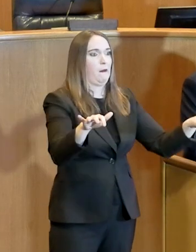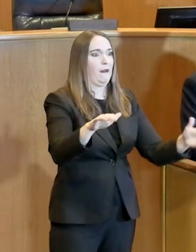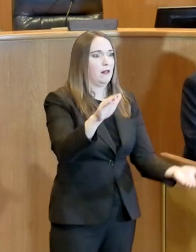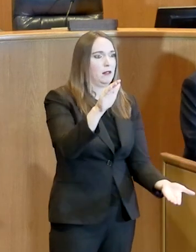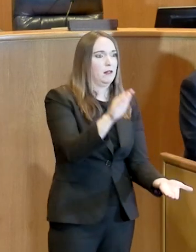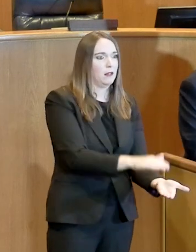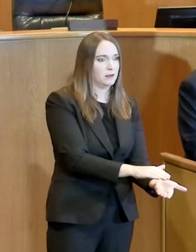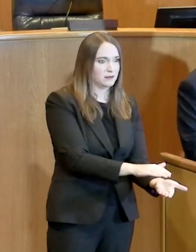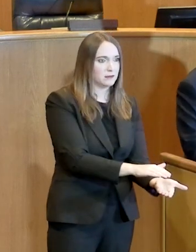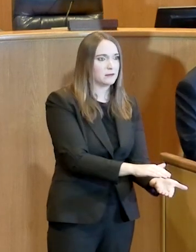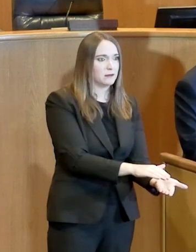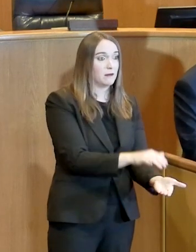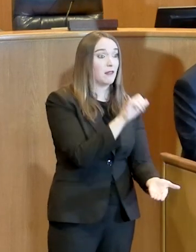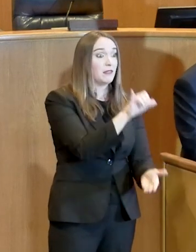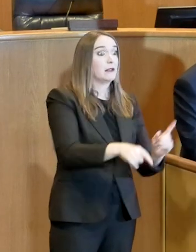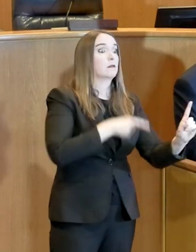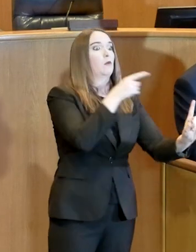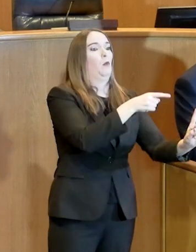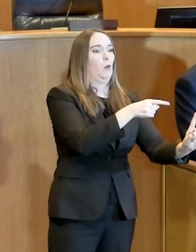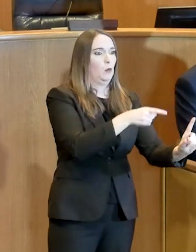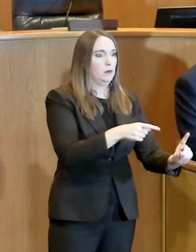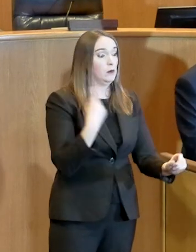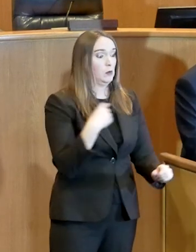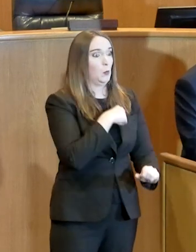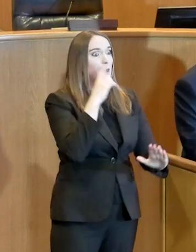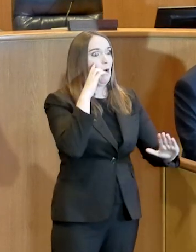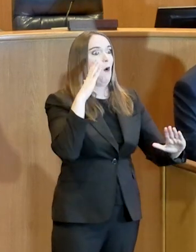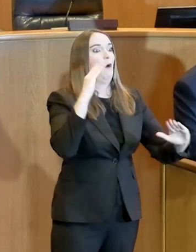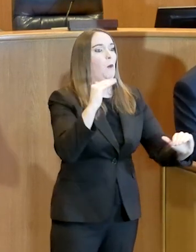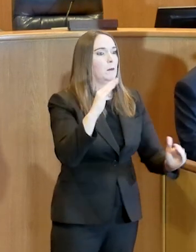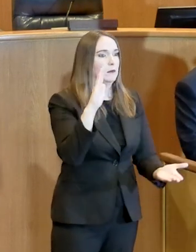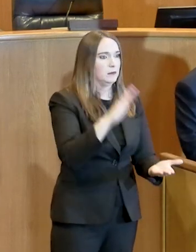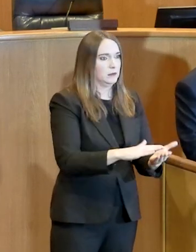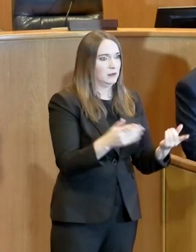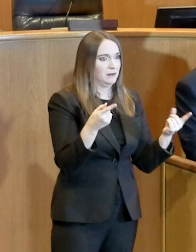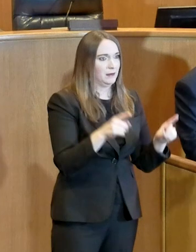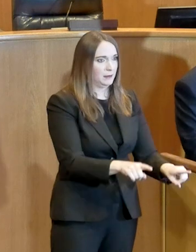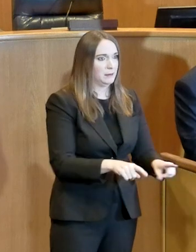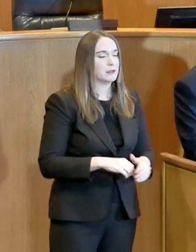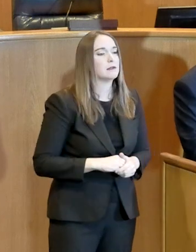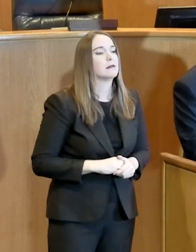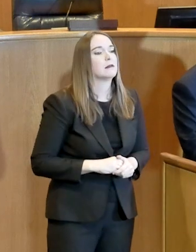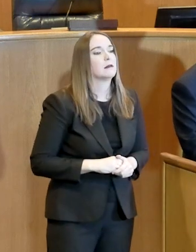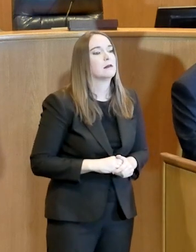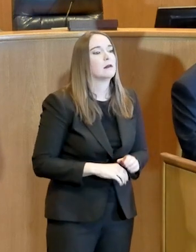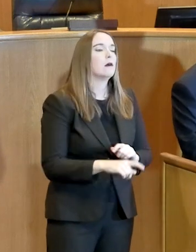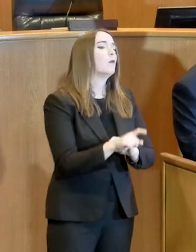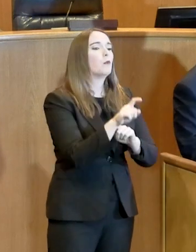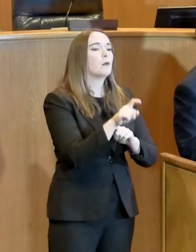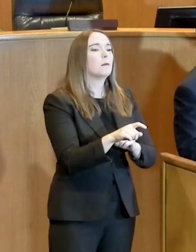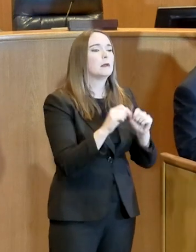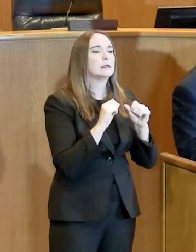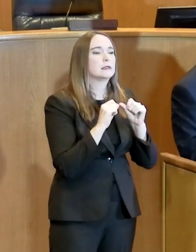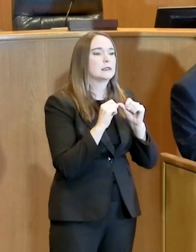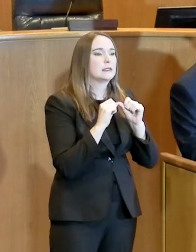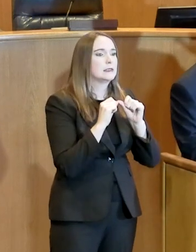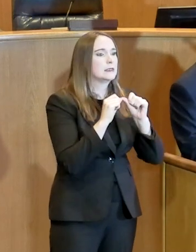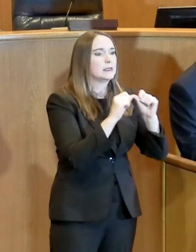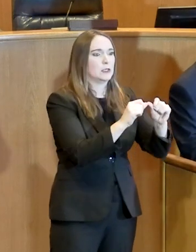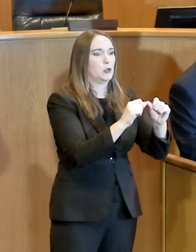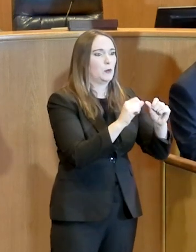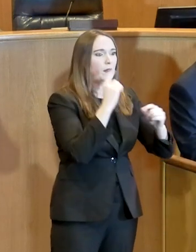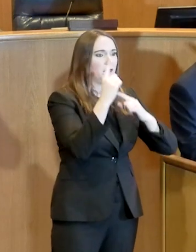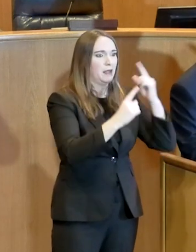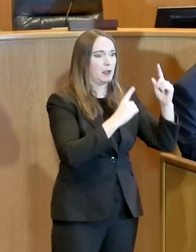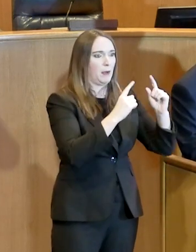the hope. But then the thing that is so hard is that we have to continue to maintain at the top the well-being